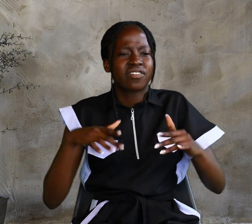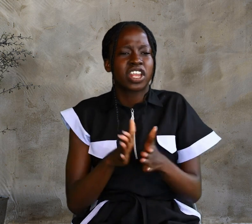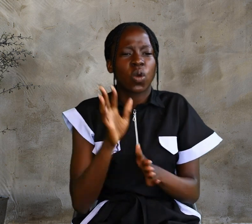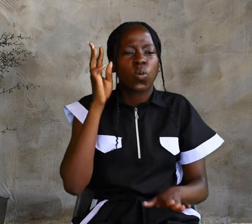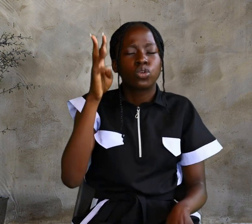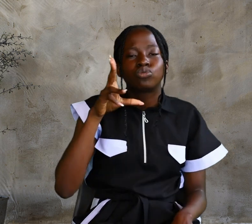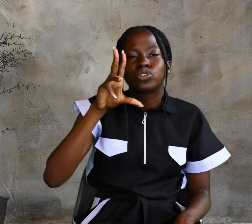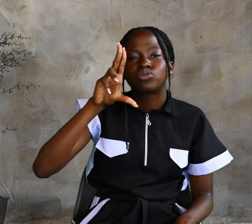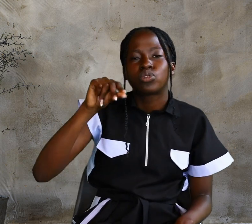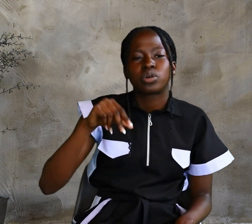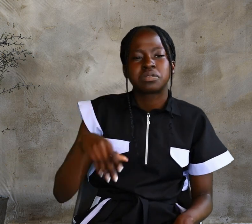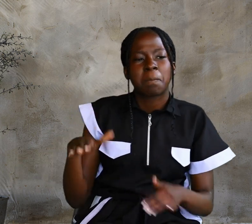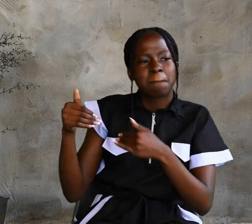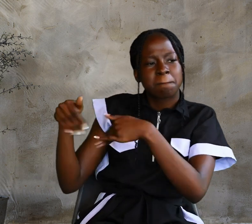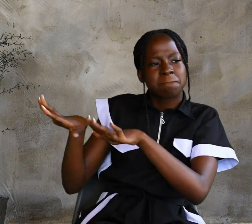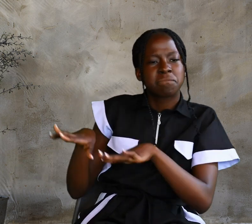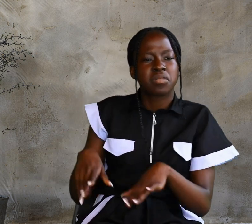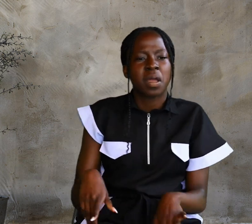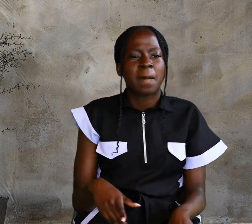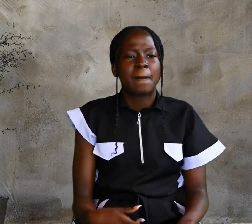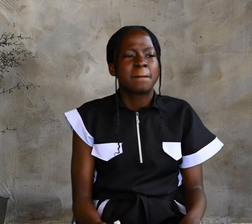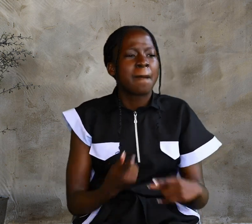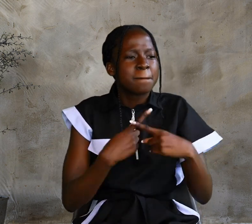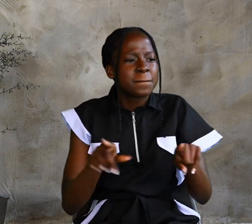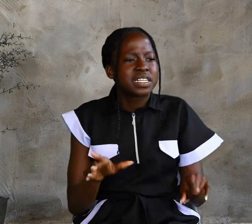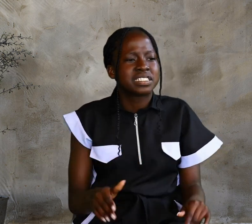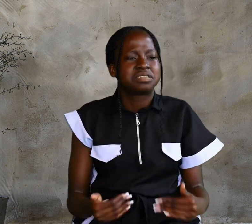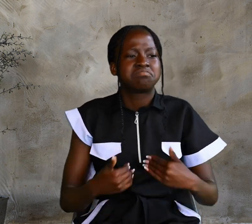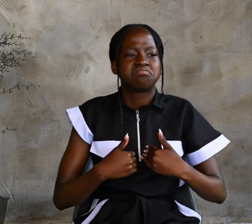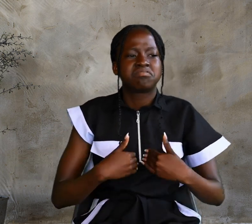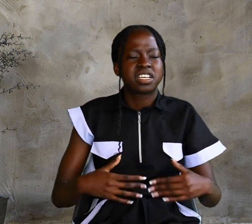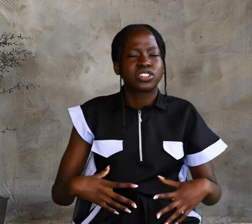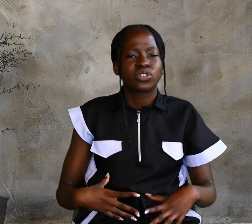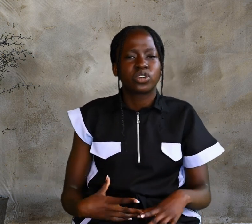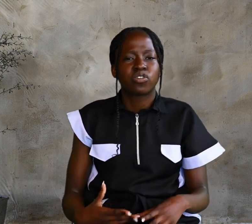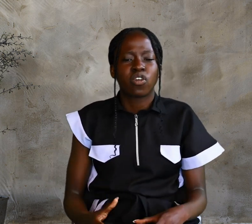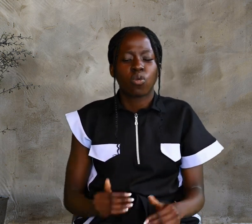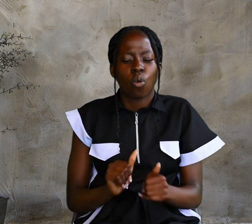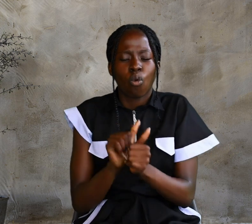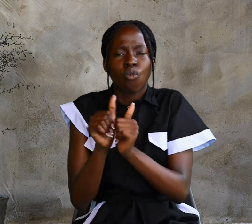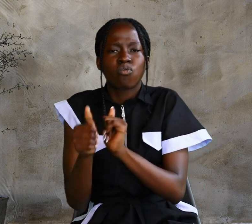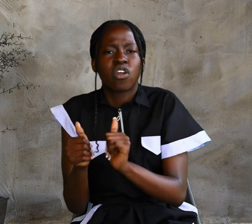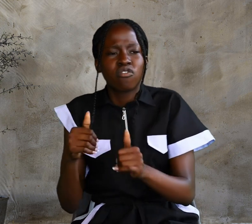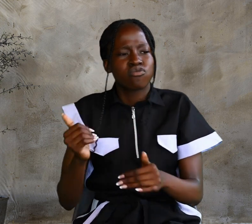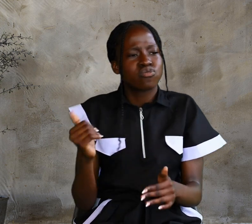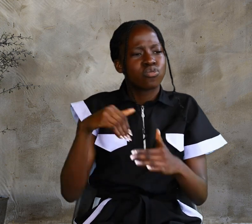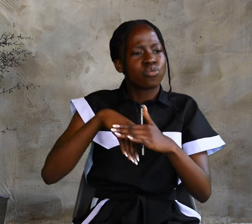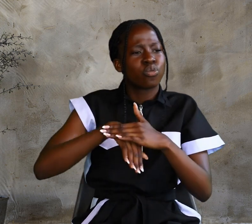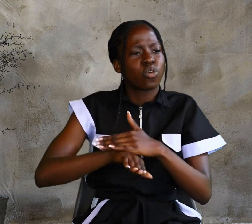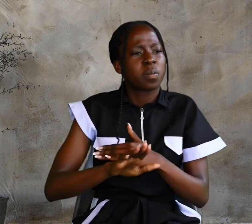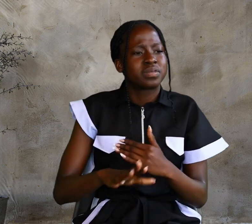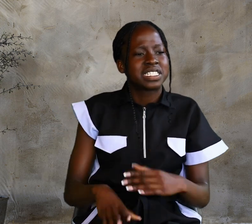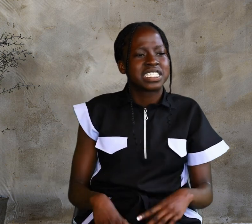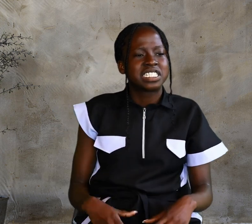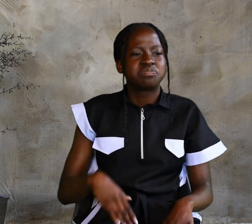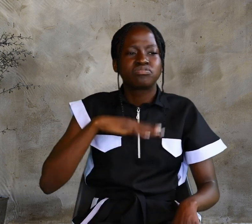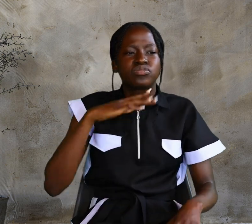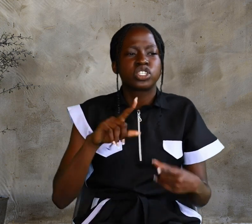will not be judged, but has crossed over from death to life. Very truly I tell